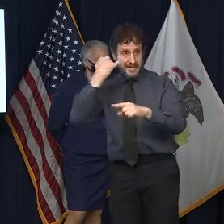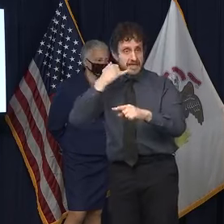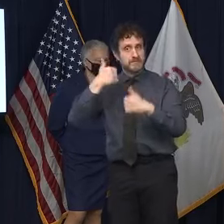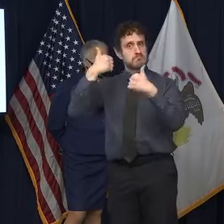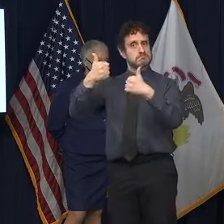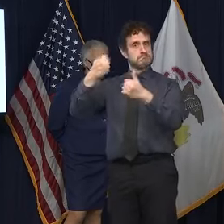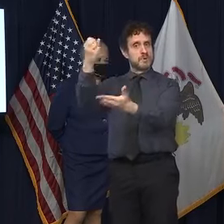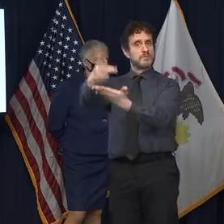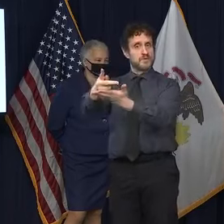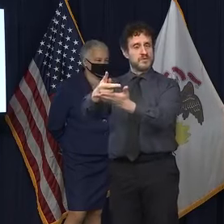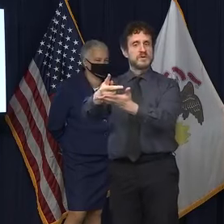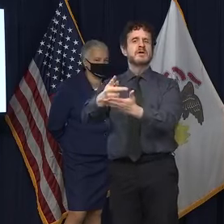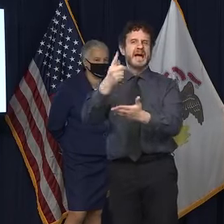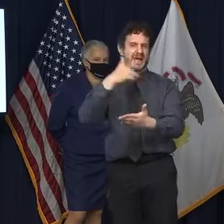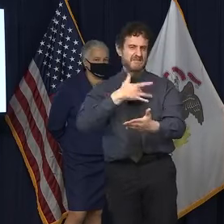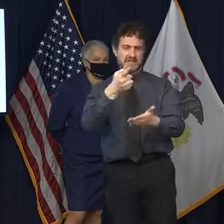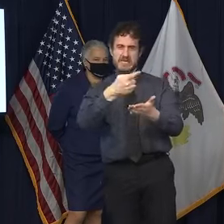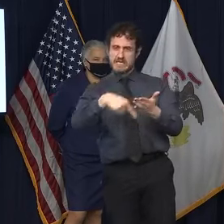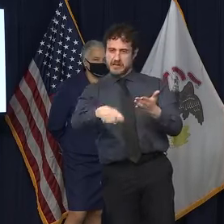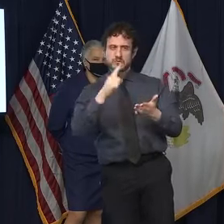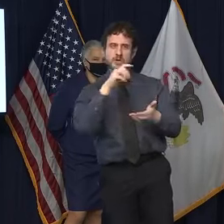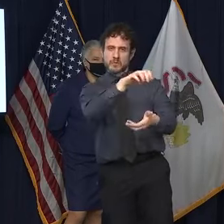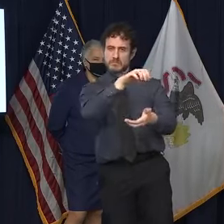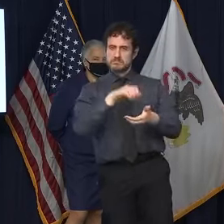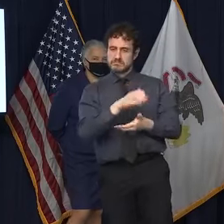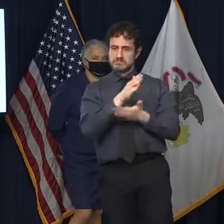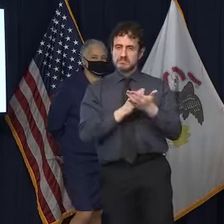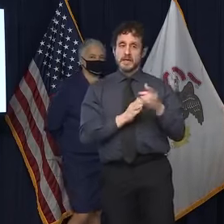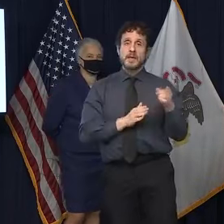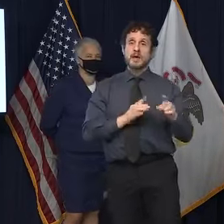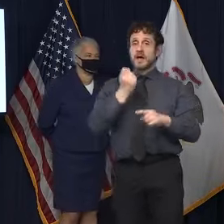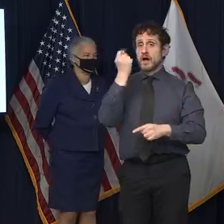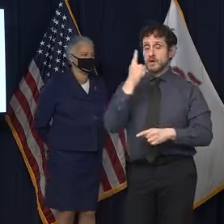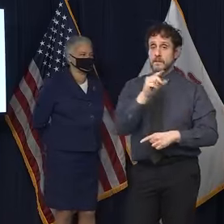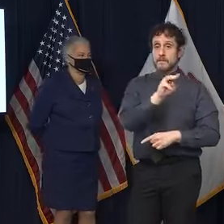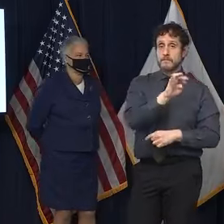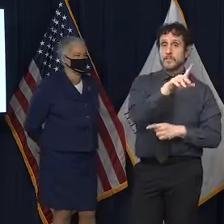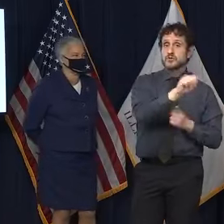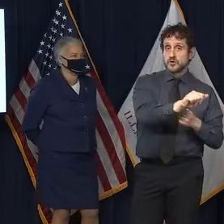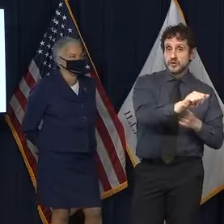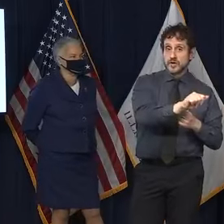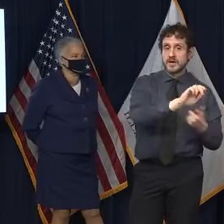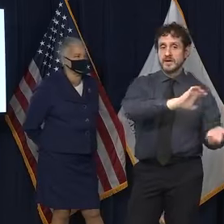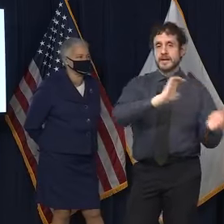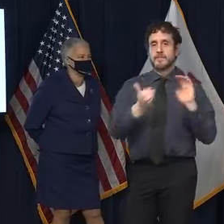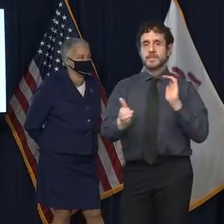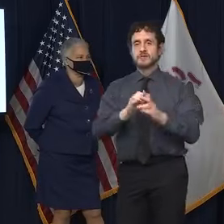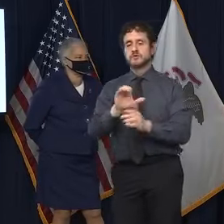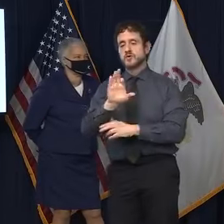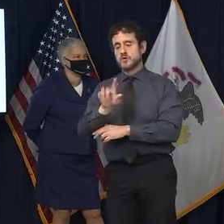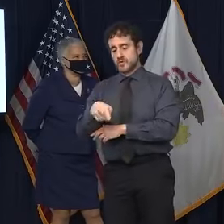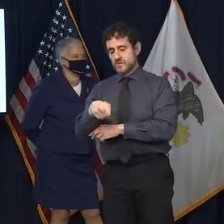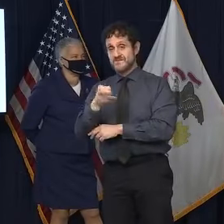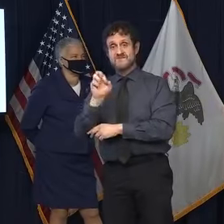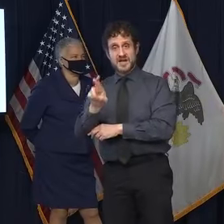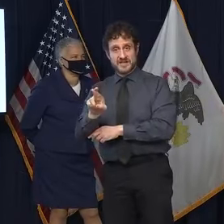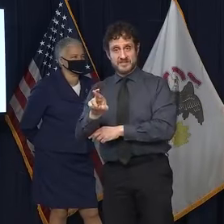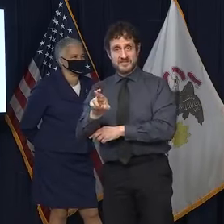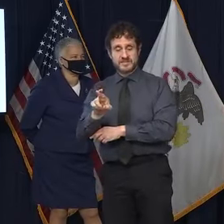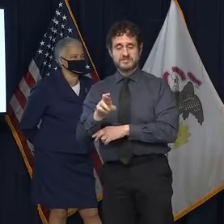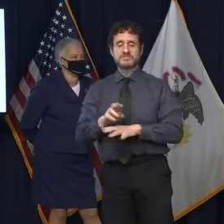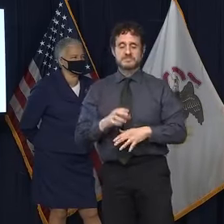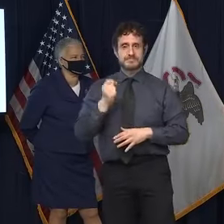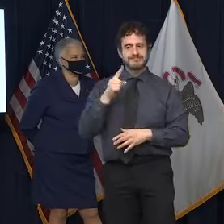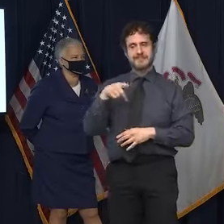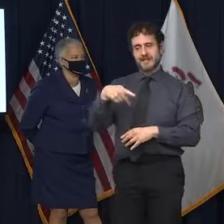I do want to say one thing about the Moderna vaccine that's different than the Pfizer vaccine. You know, when you open up a package